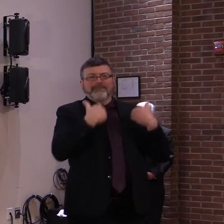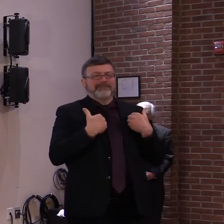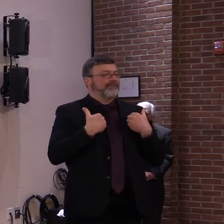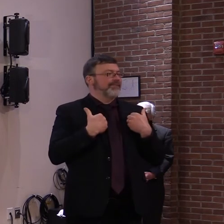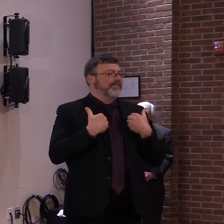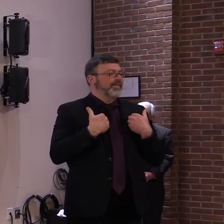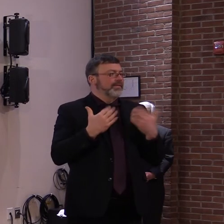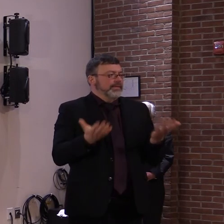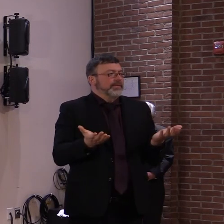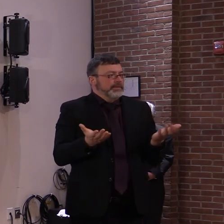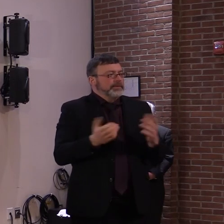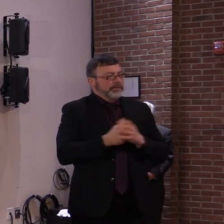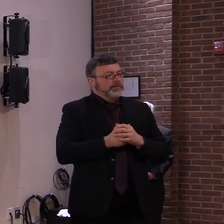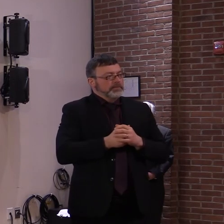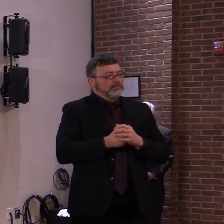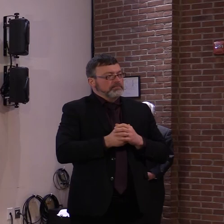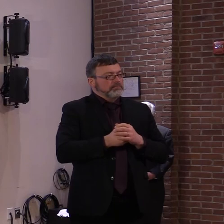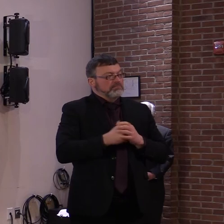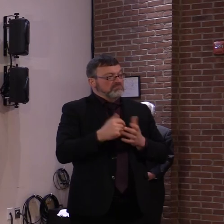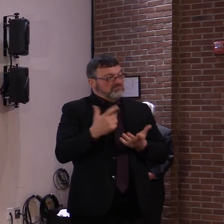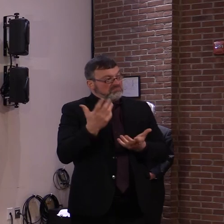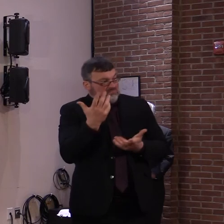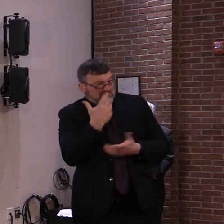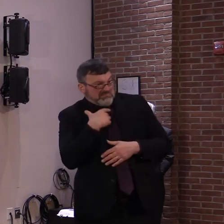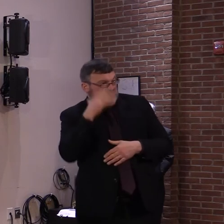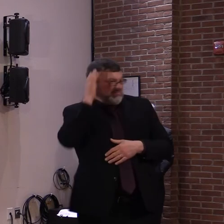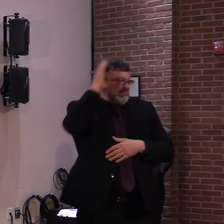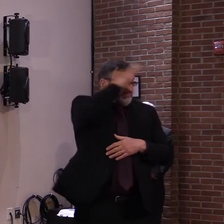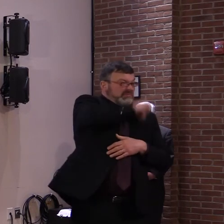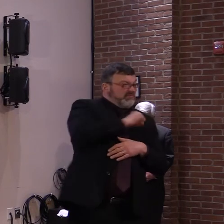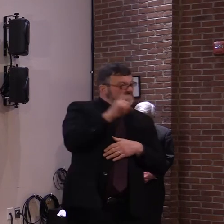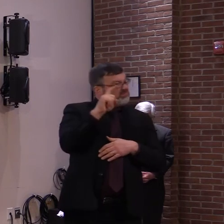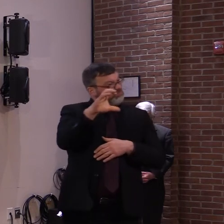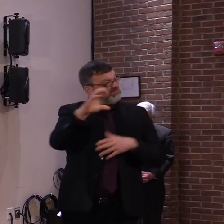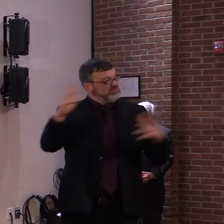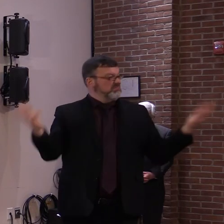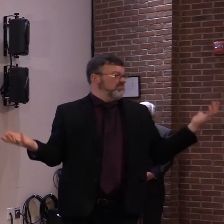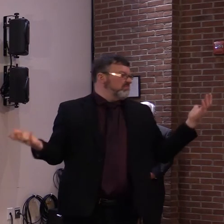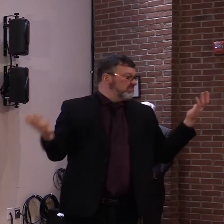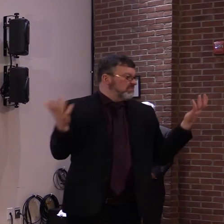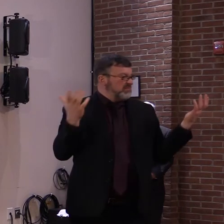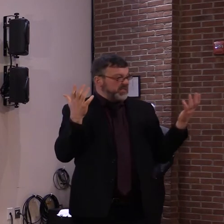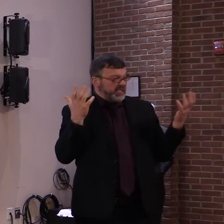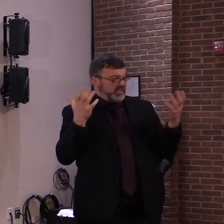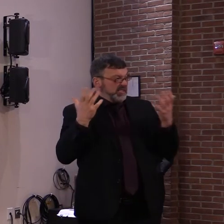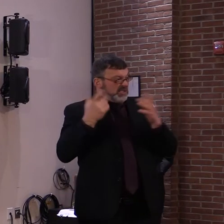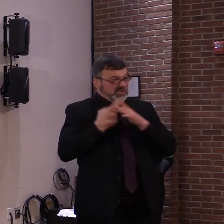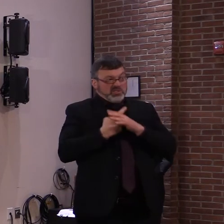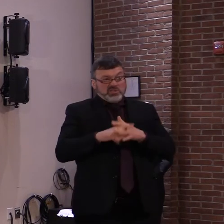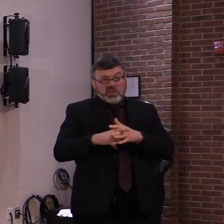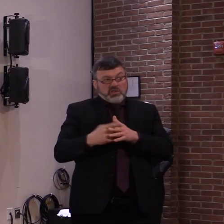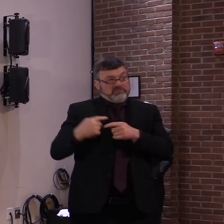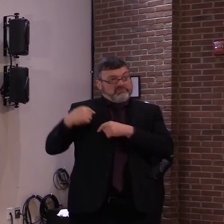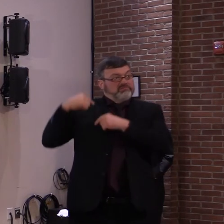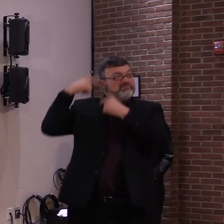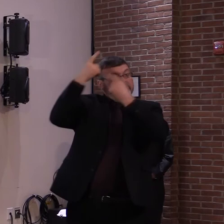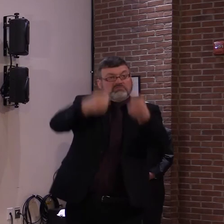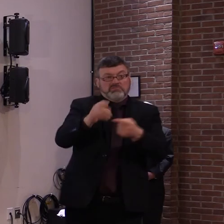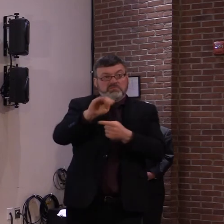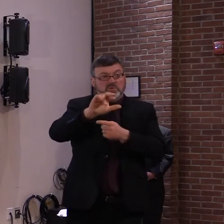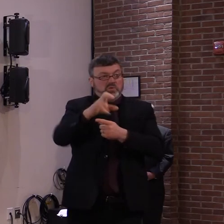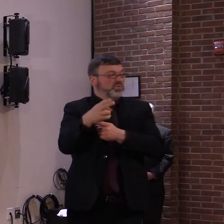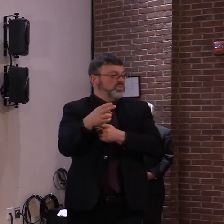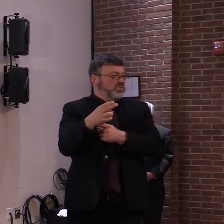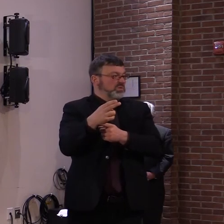that there's been at least a hundred since back in March. But I don't know that for certain. That